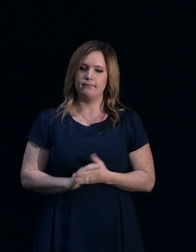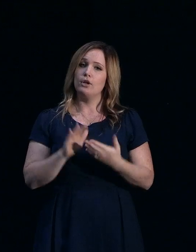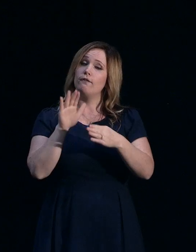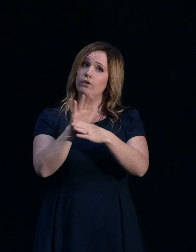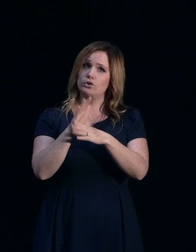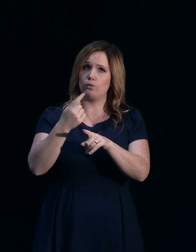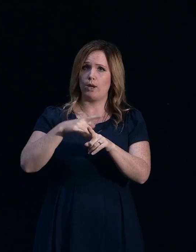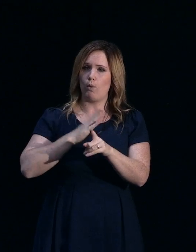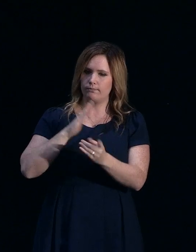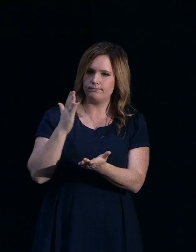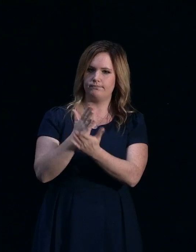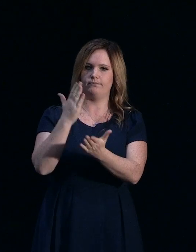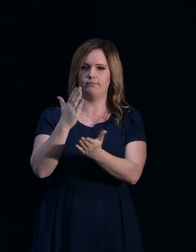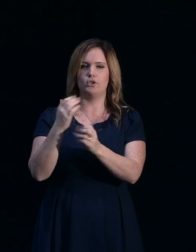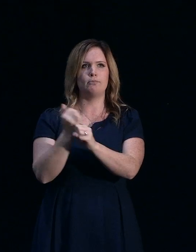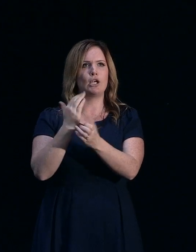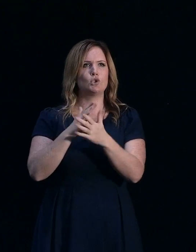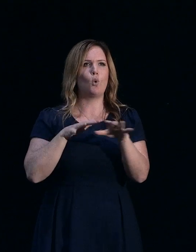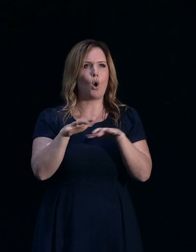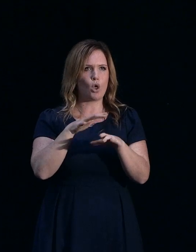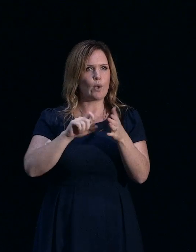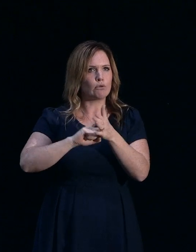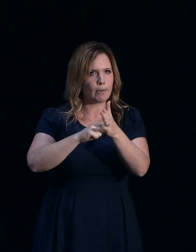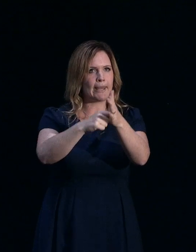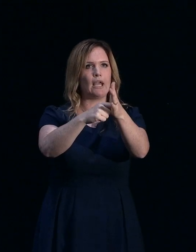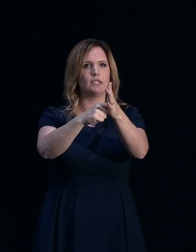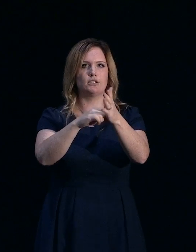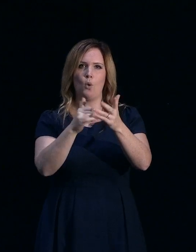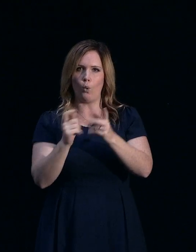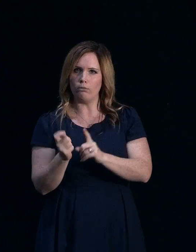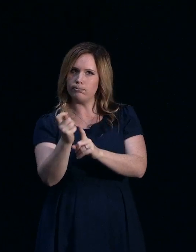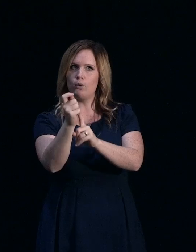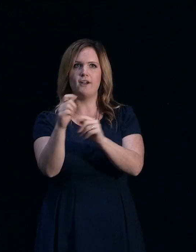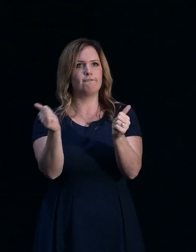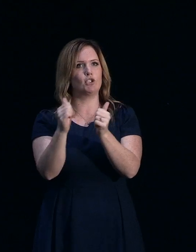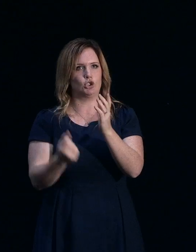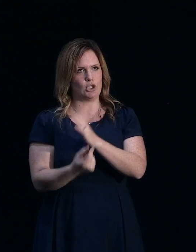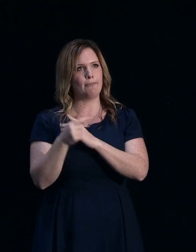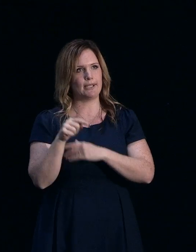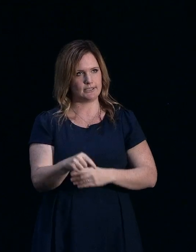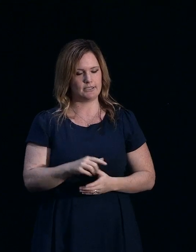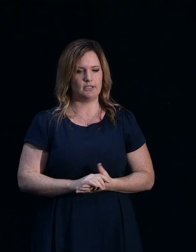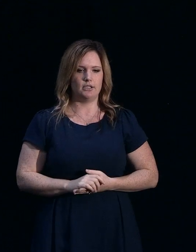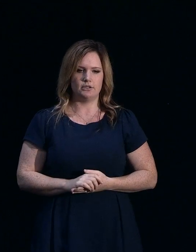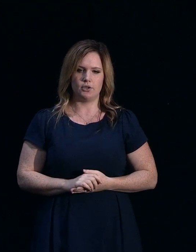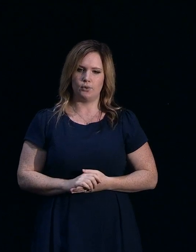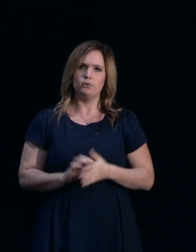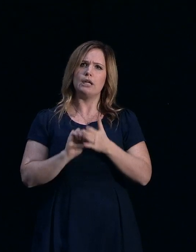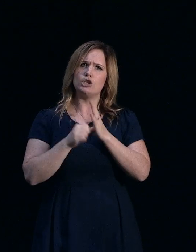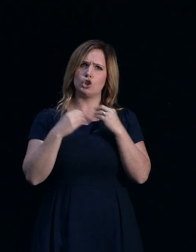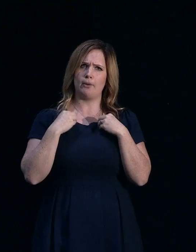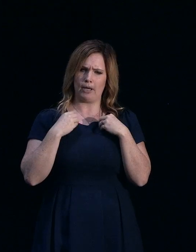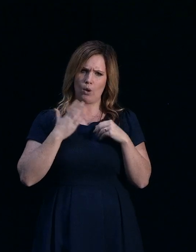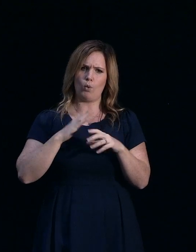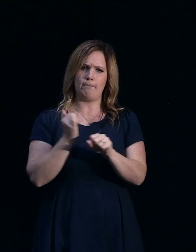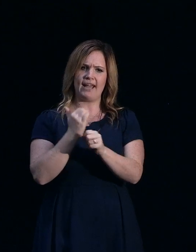that earthquake repairs or rebuilds have taken place. So, what we need to be careful of as an industry is that we're not